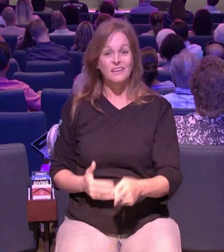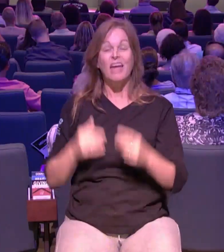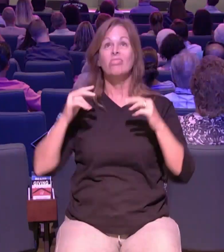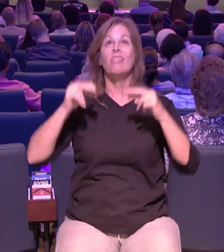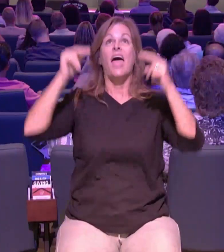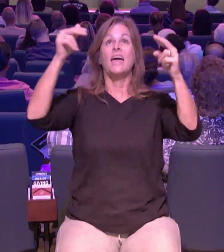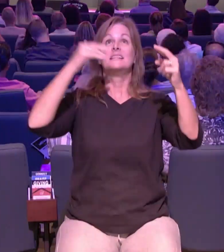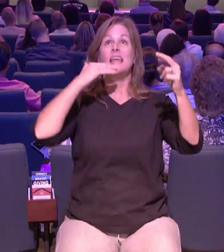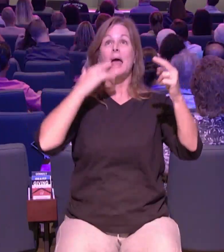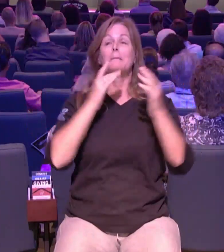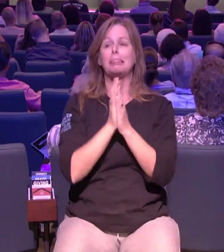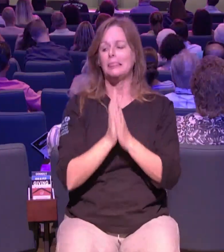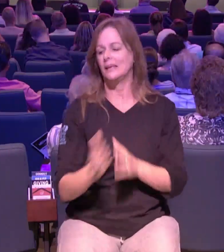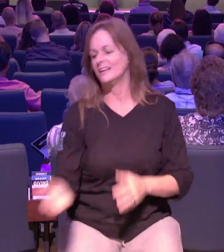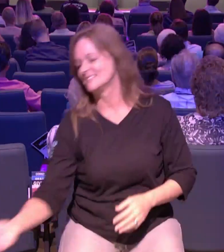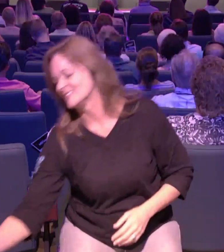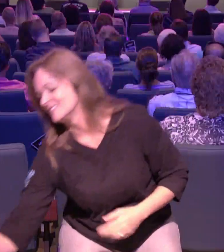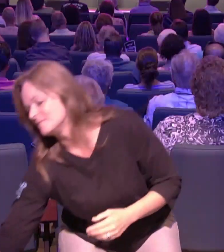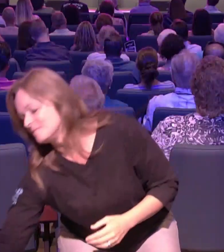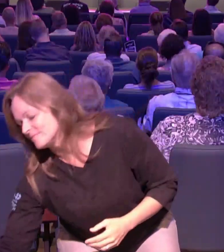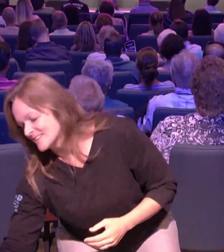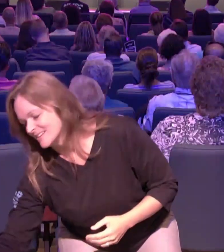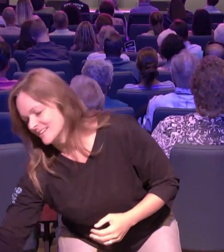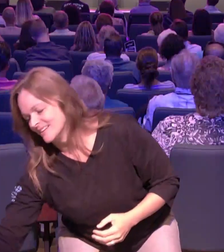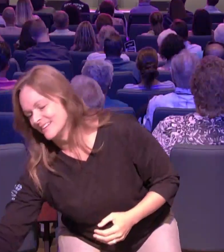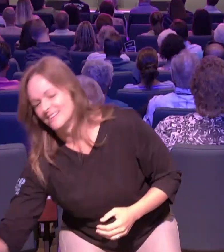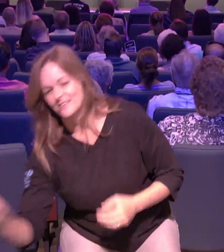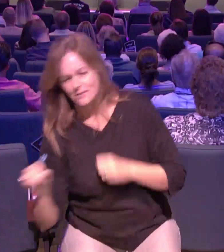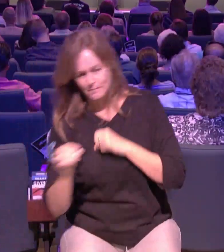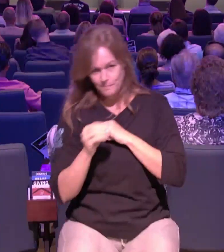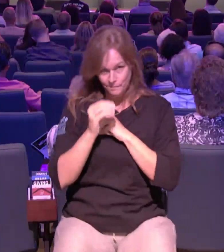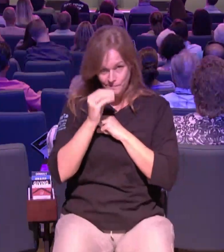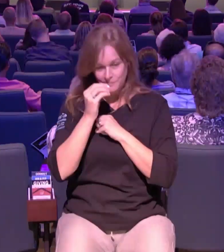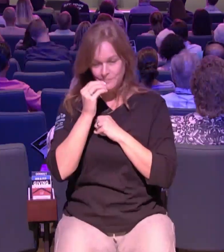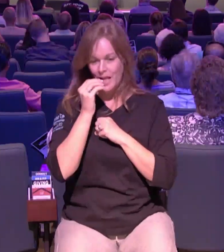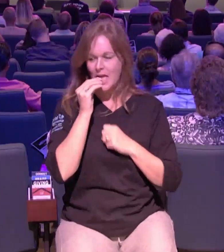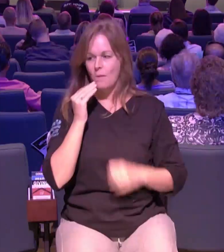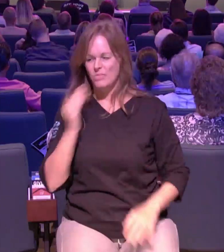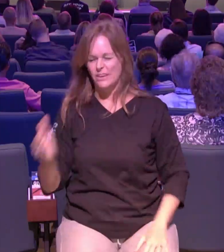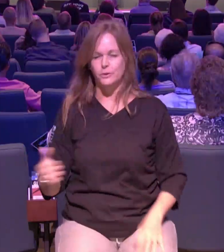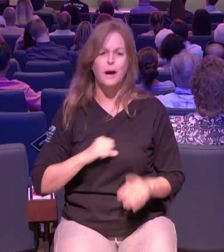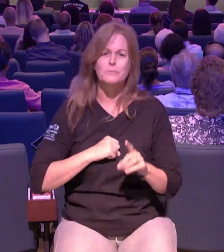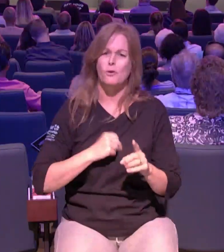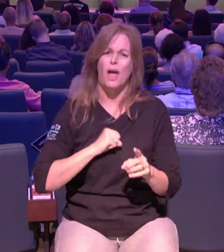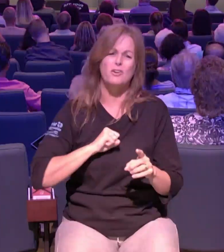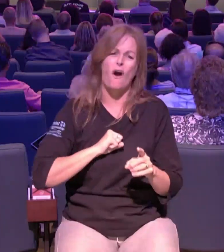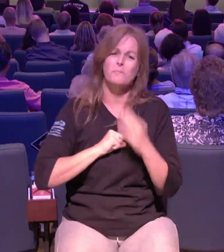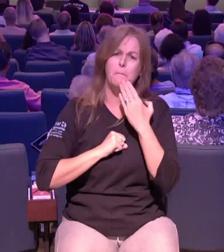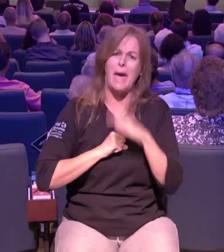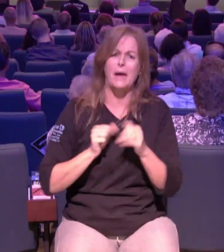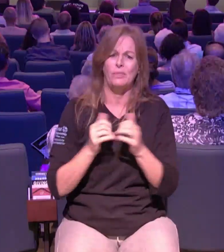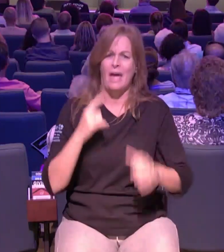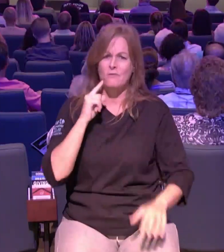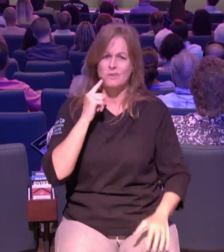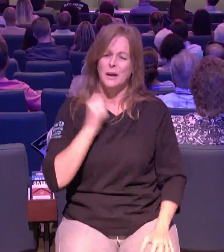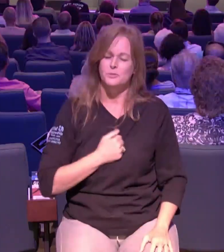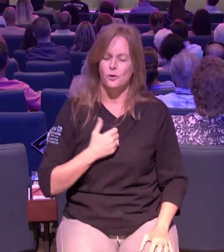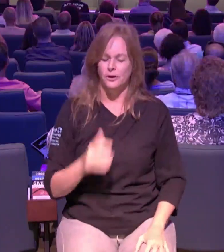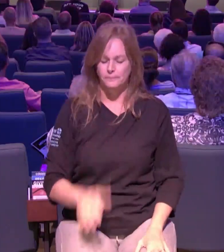their our faith we can actually believe for people on this journey of them not knowing what to believe for themselves we we can help we can have faith our faith